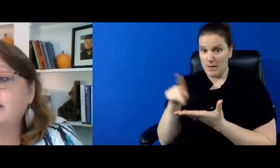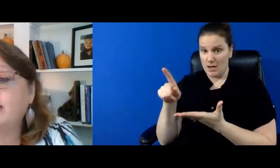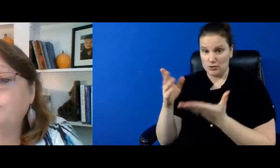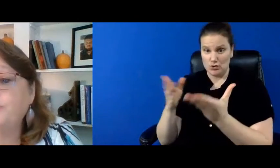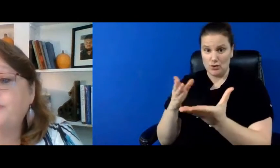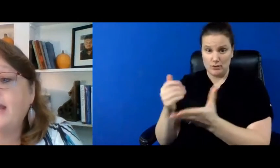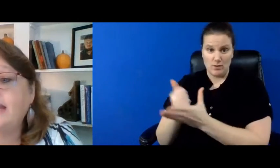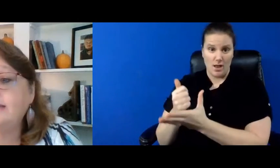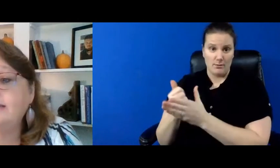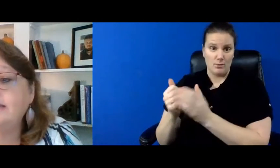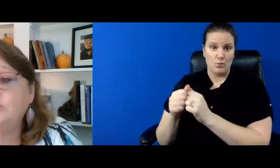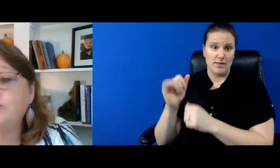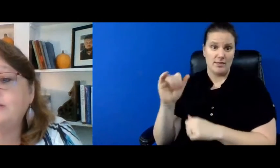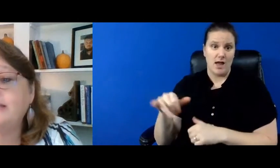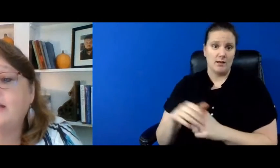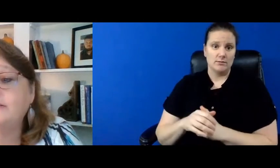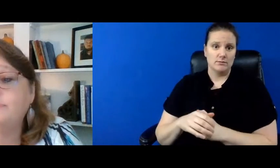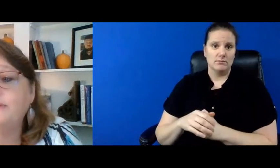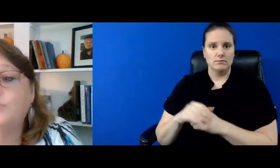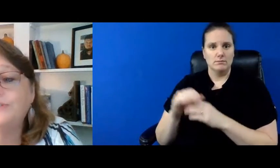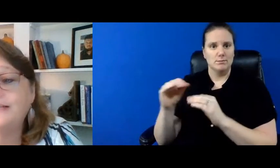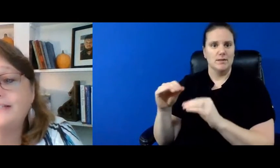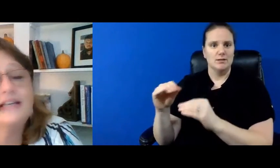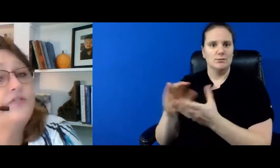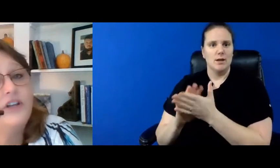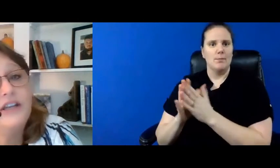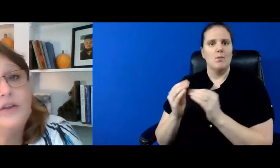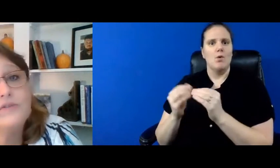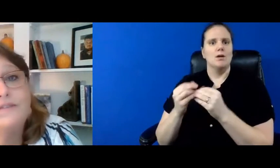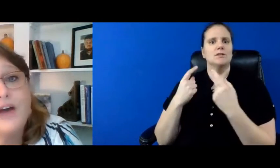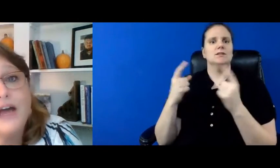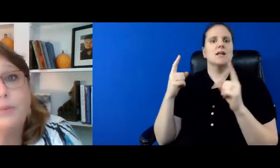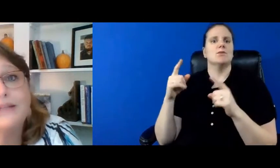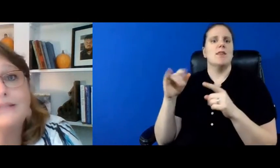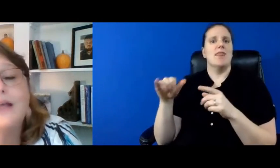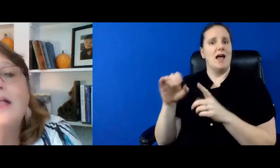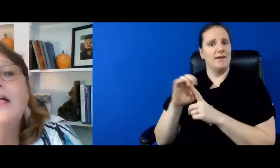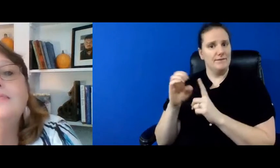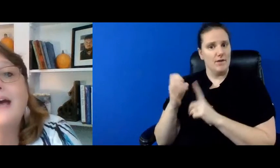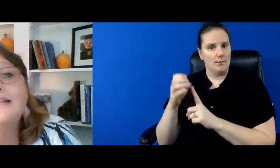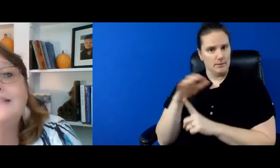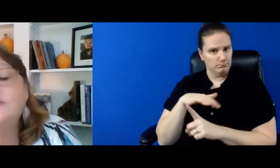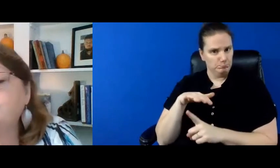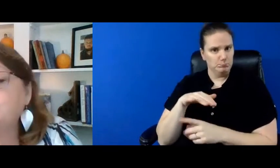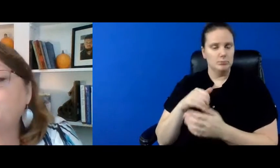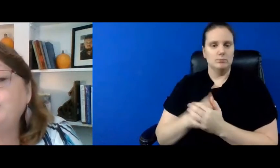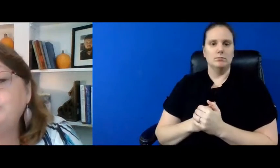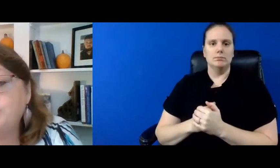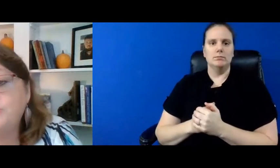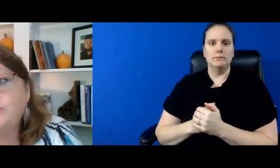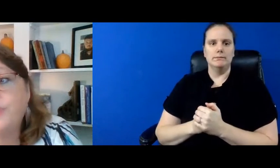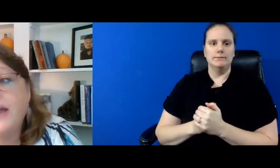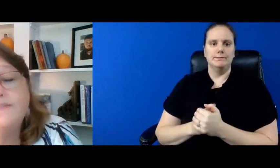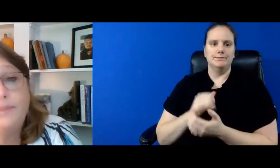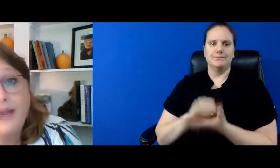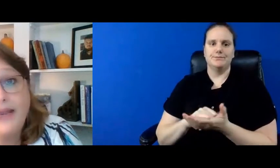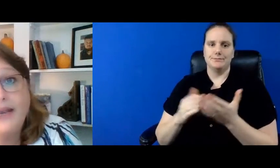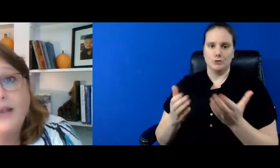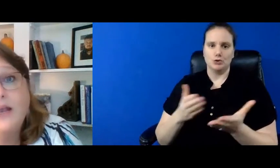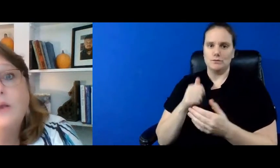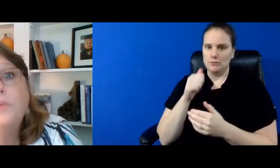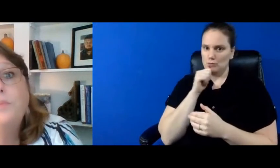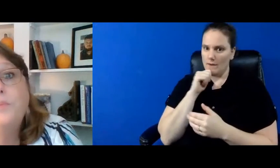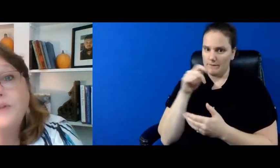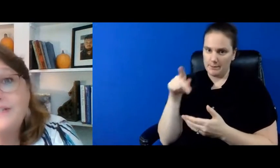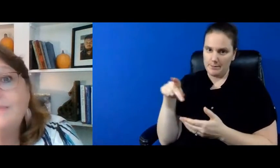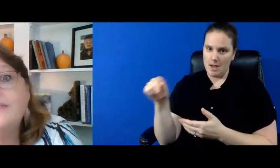services to help with that and to teach jesse how to be more successful in those environments that is a service we choose to private pay